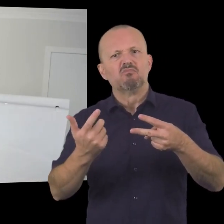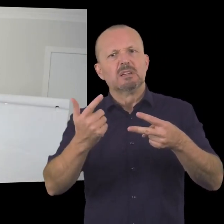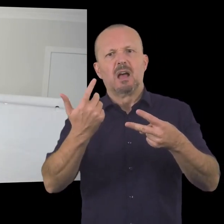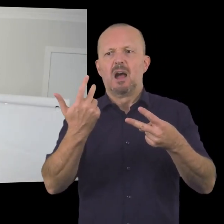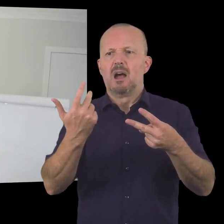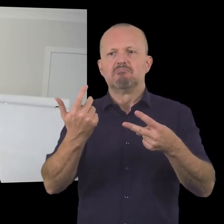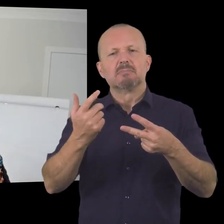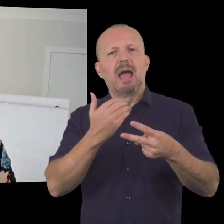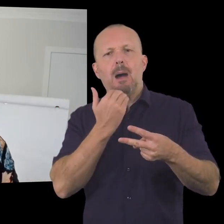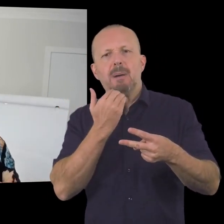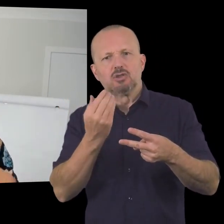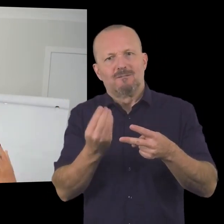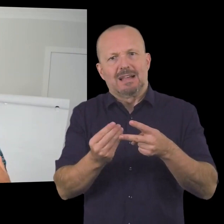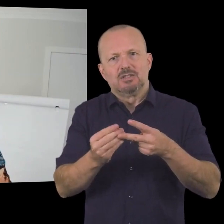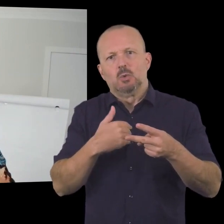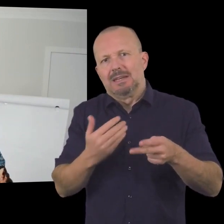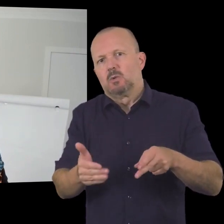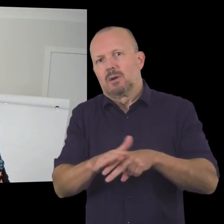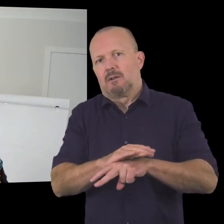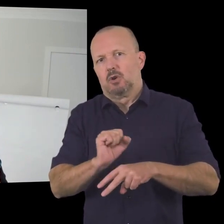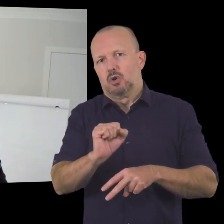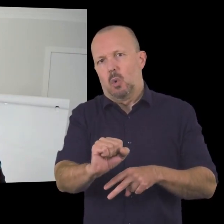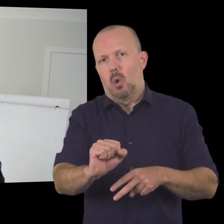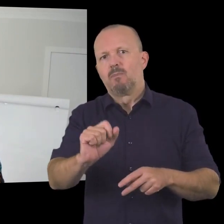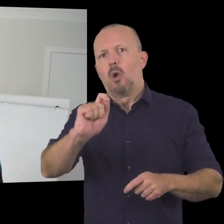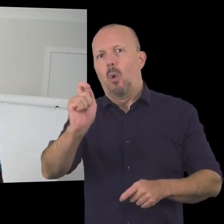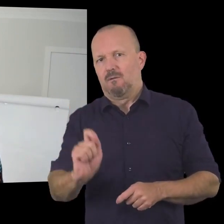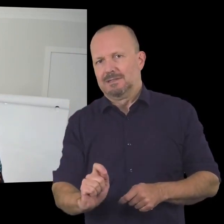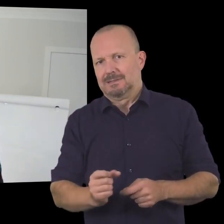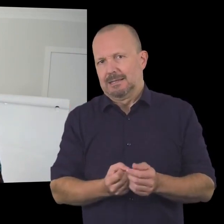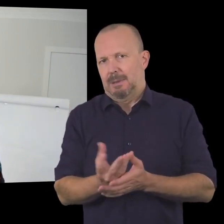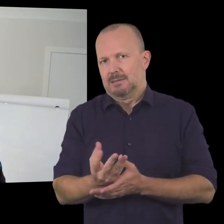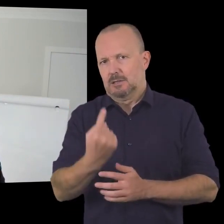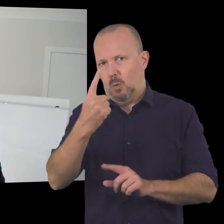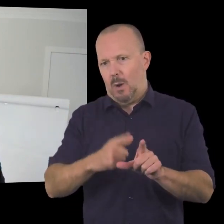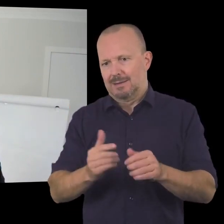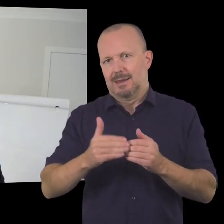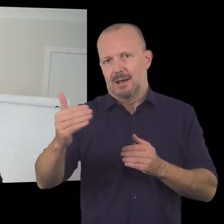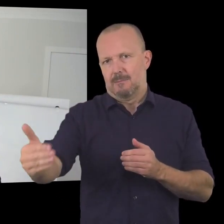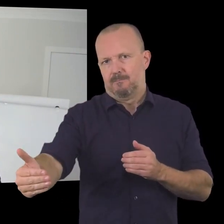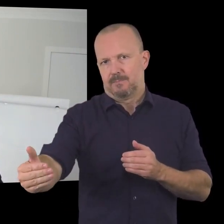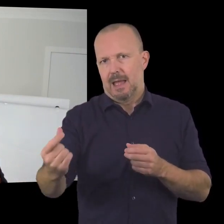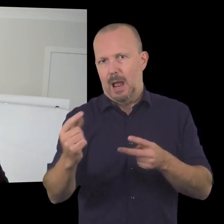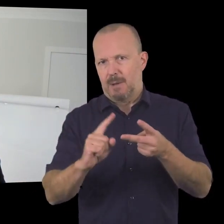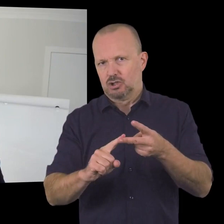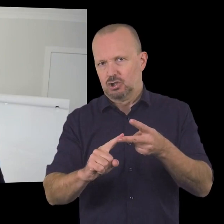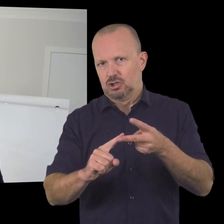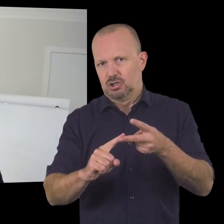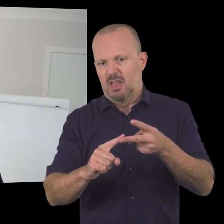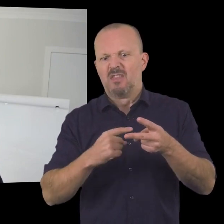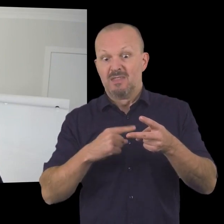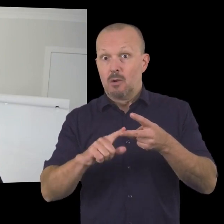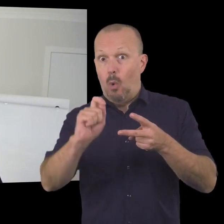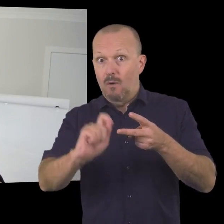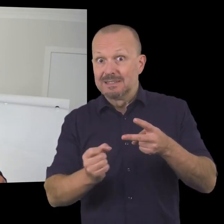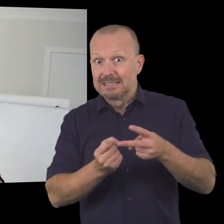administration costs which is related to uh how much funds you need to cover your office expenses for the year